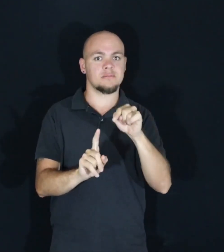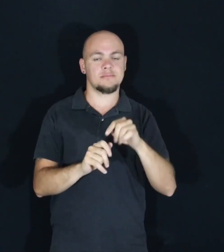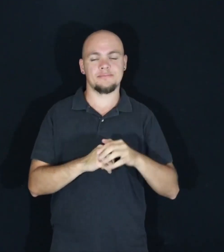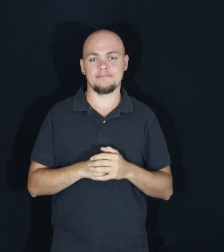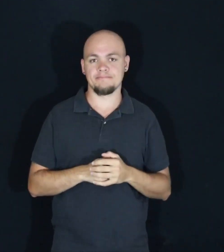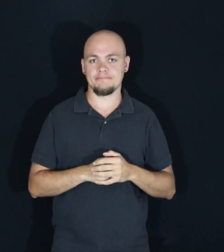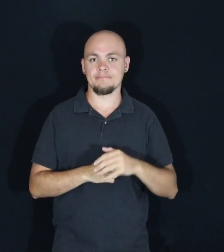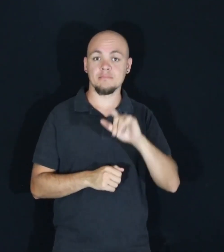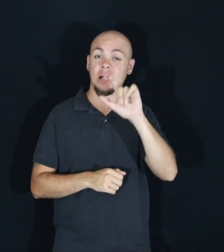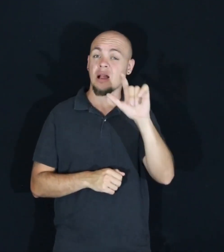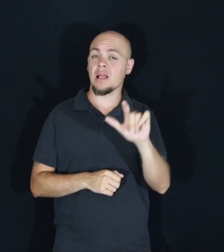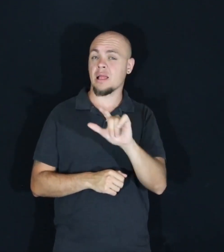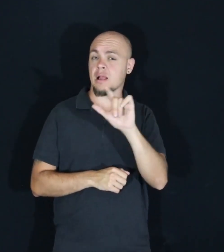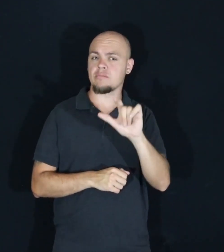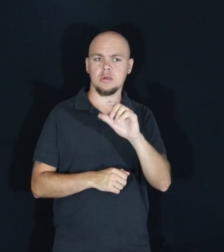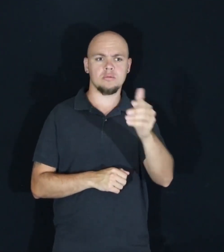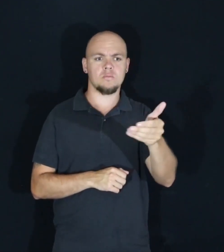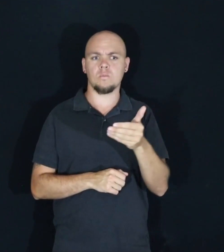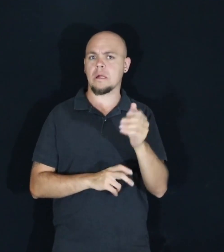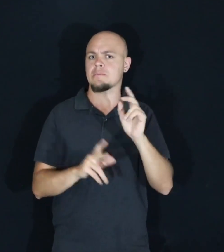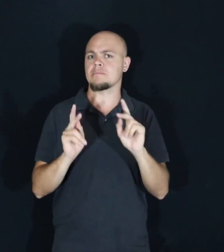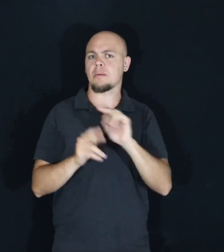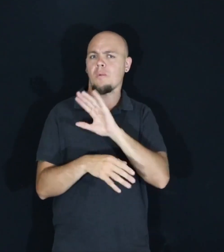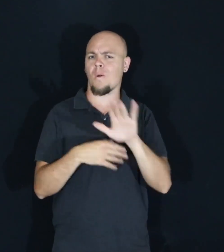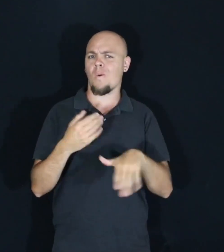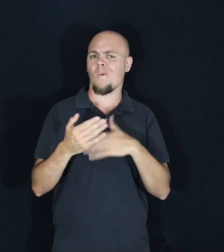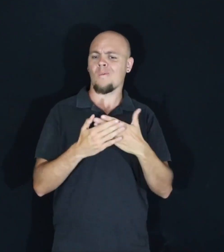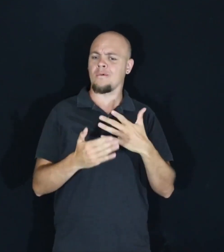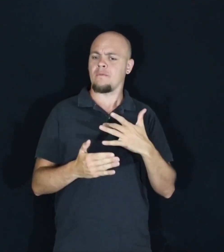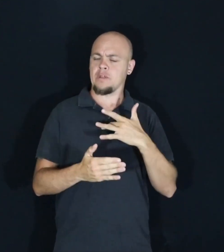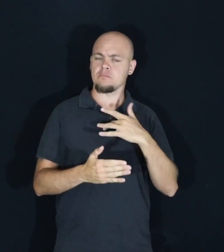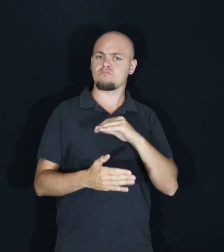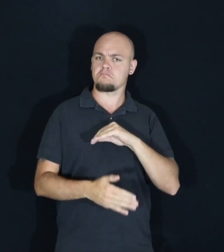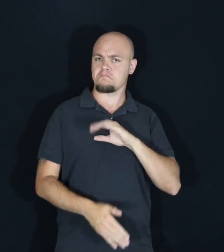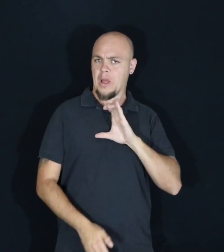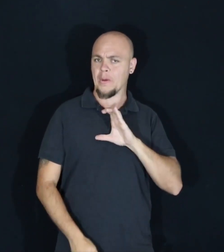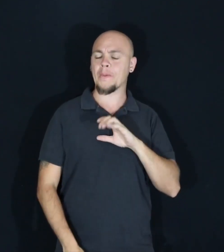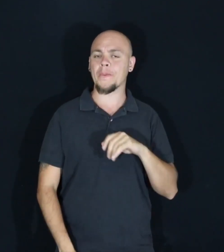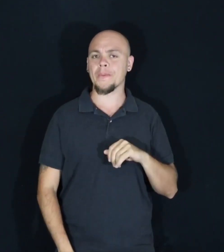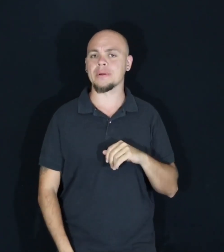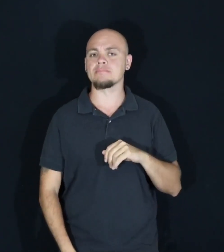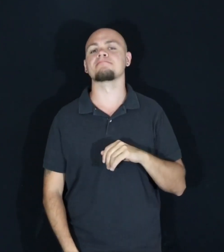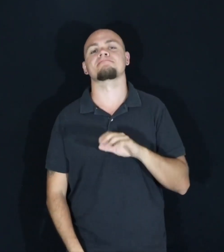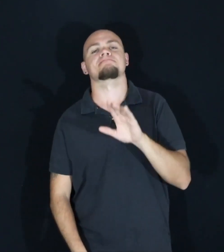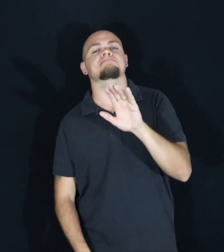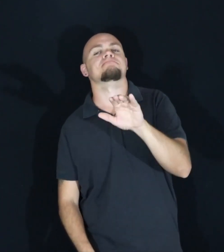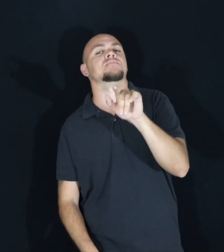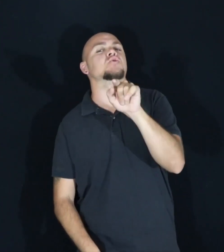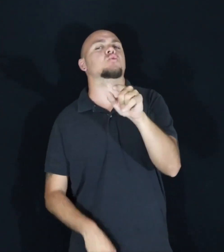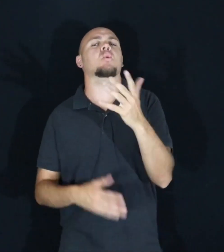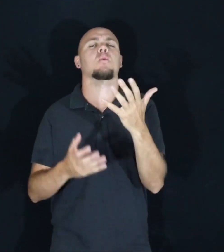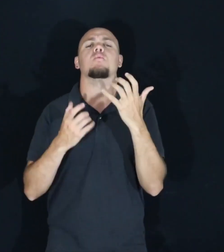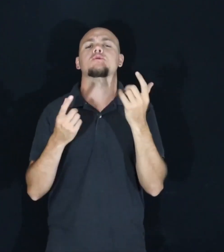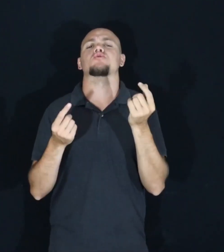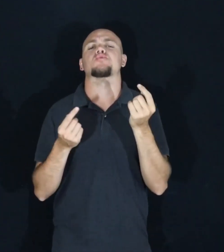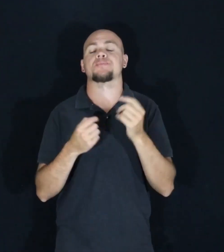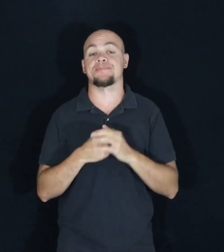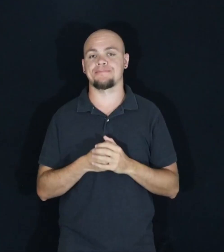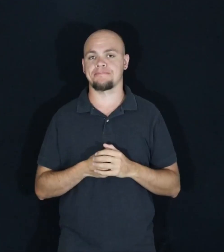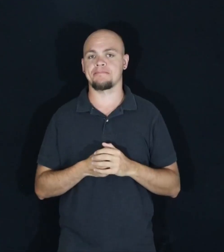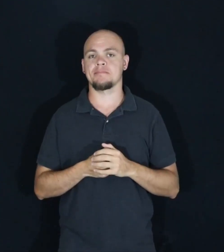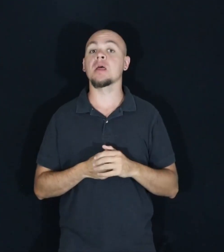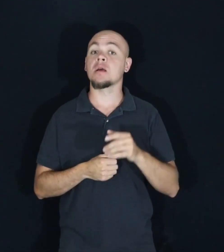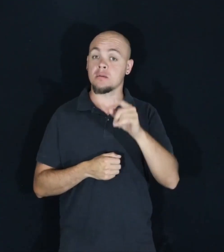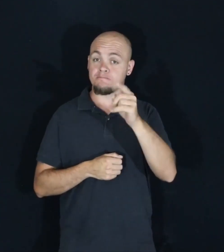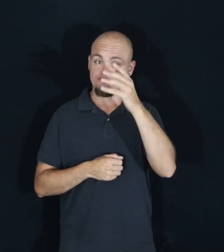And libraries are always welcoming everyone to feel that way. So I want you to do something. I want you to